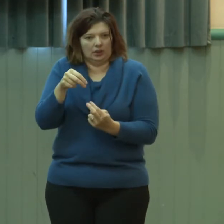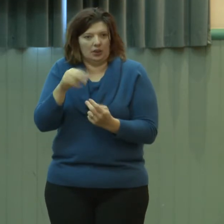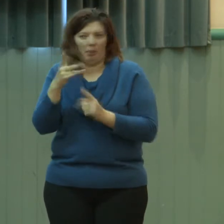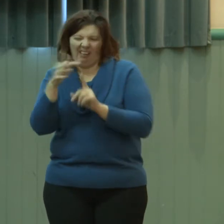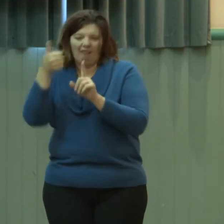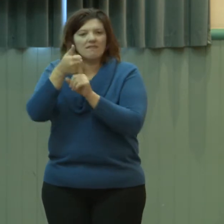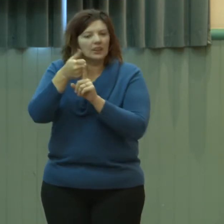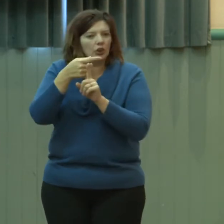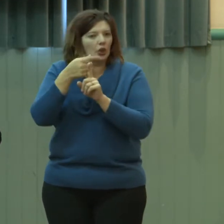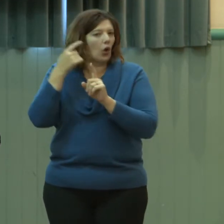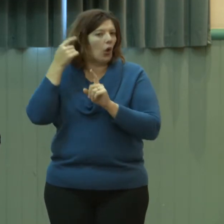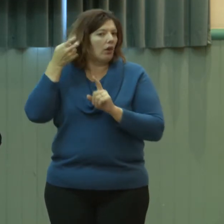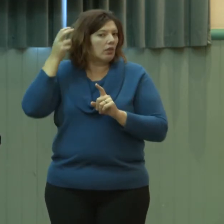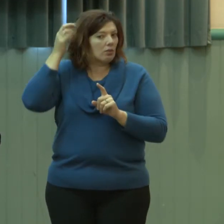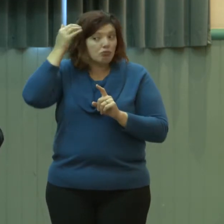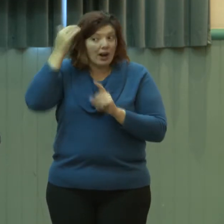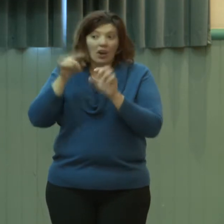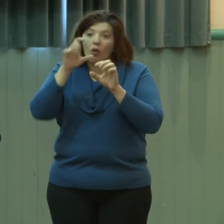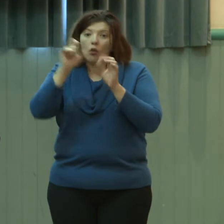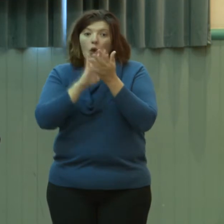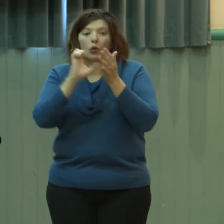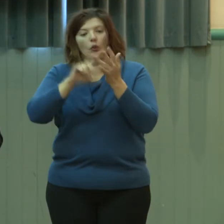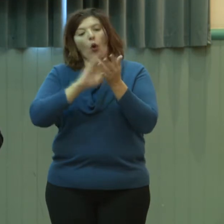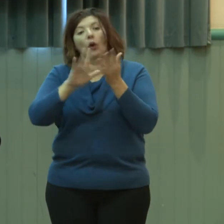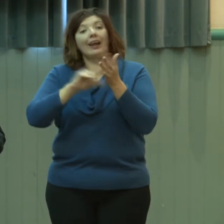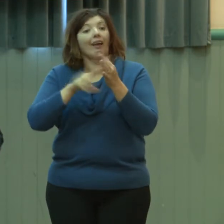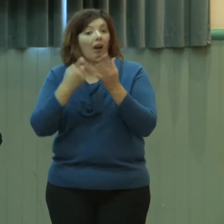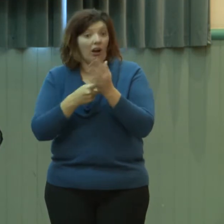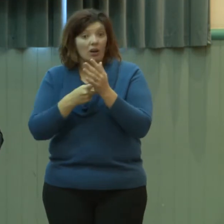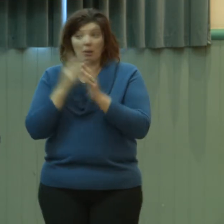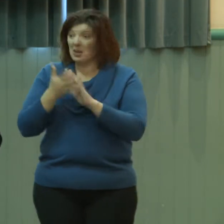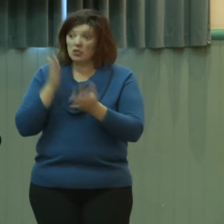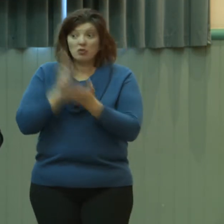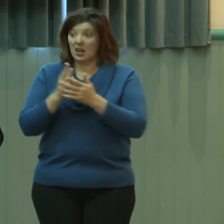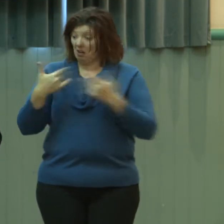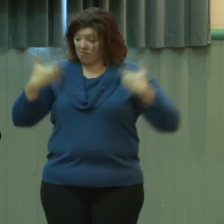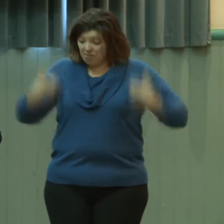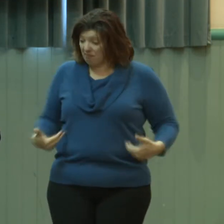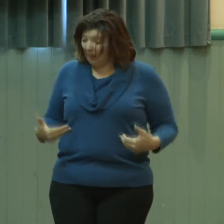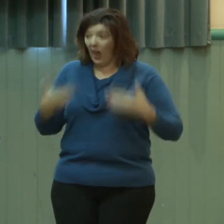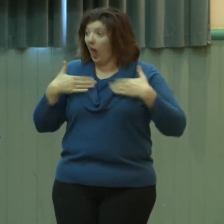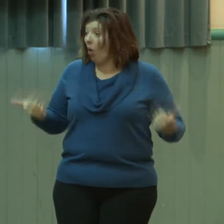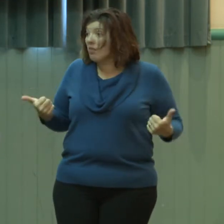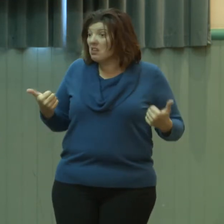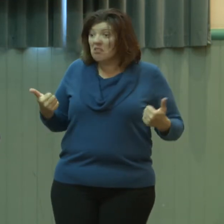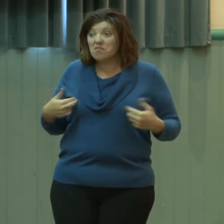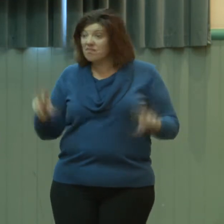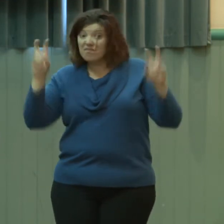those people are entirely healthy, perfectly average in the sense that they're